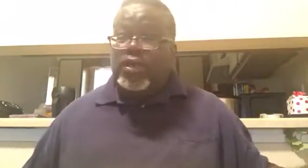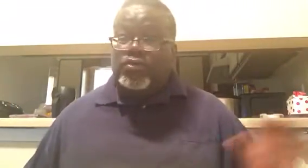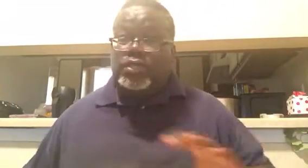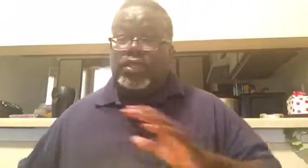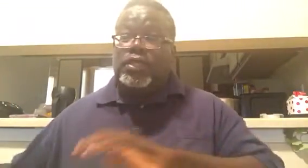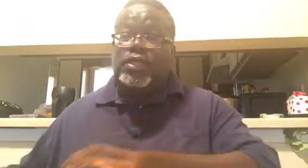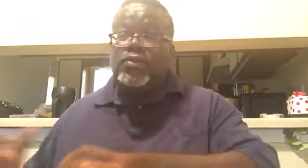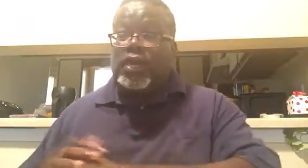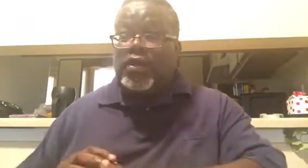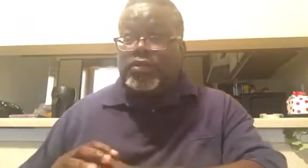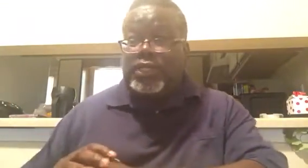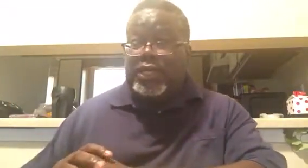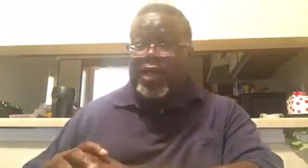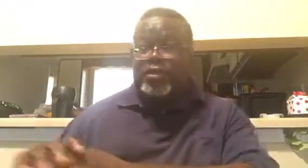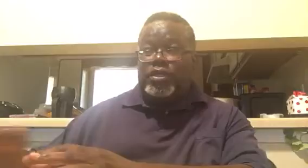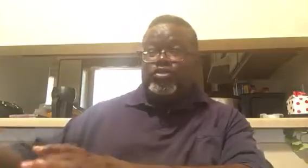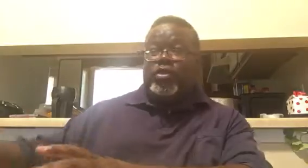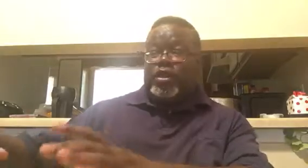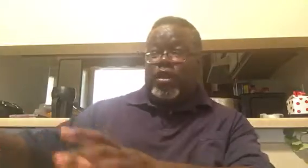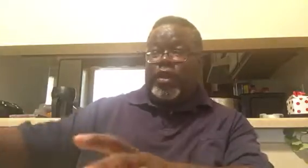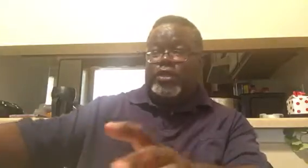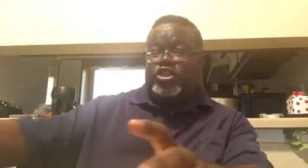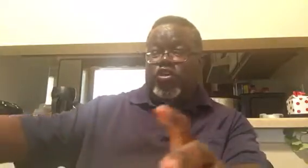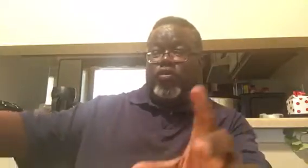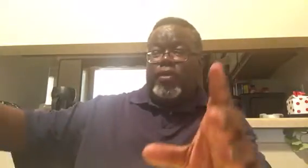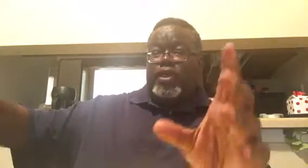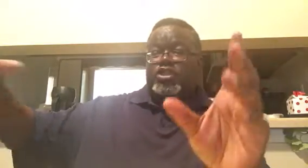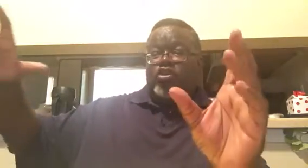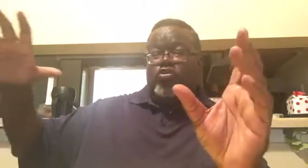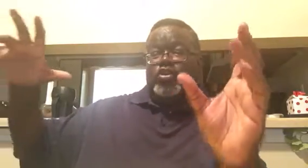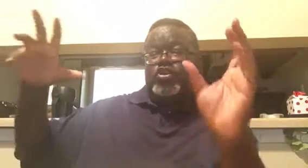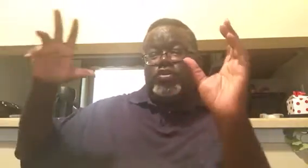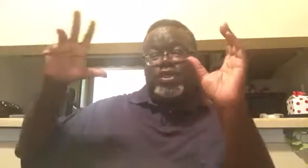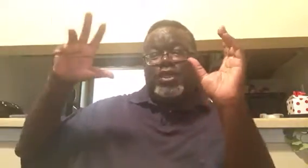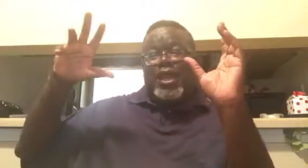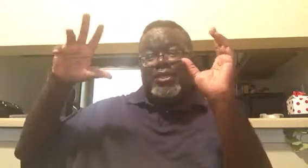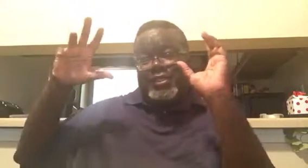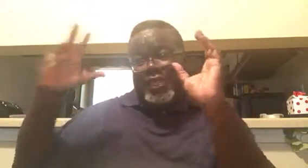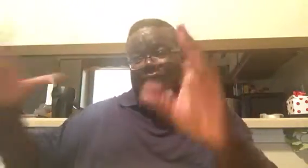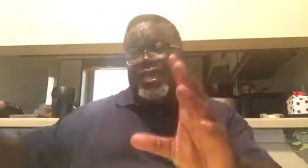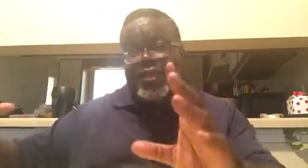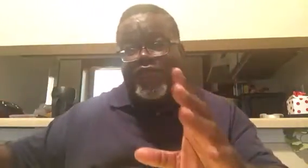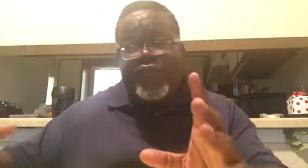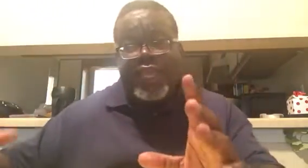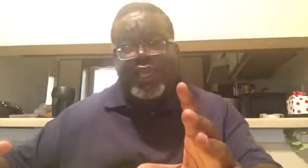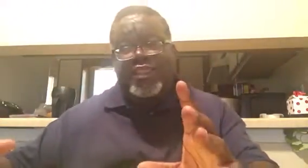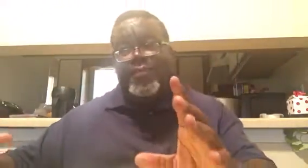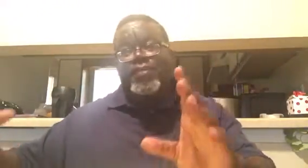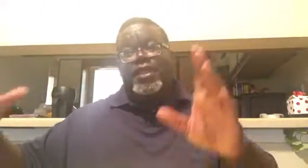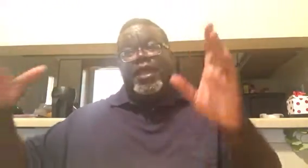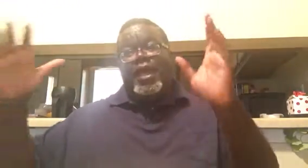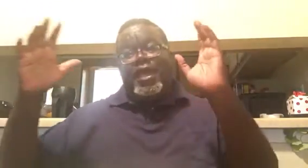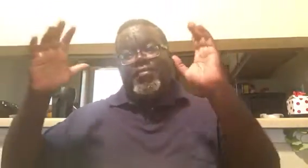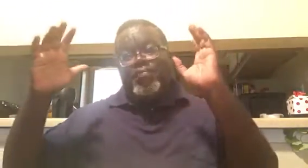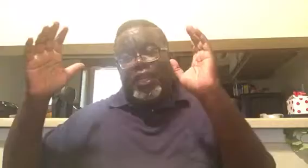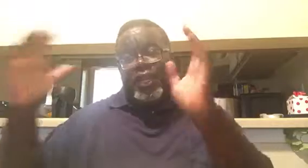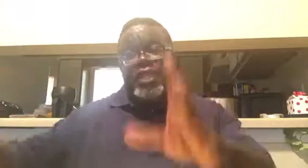I go to the, when I go to the doctor this week. All right. So, so you just got to stand in faith and believe